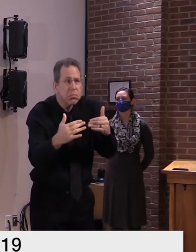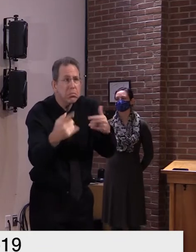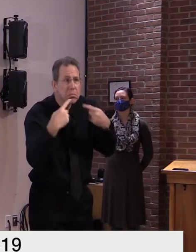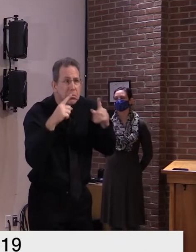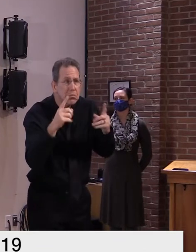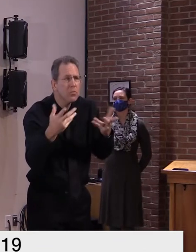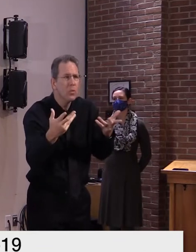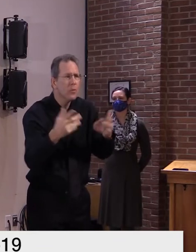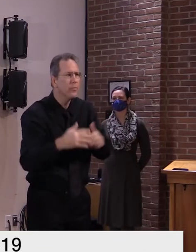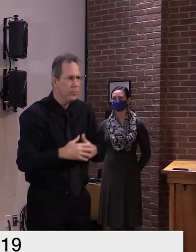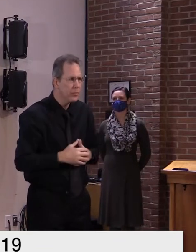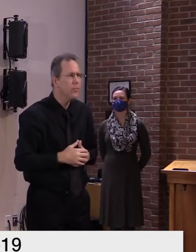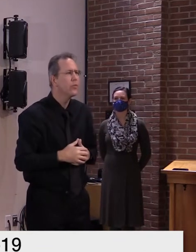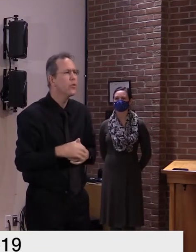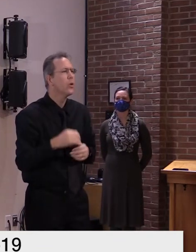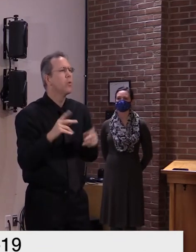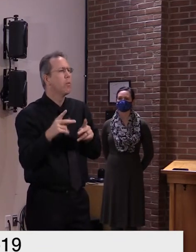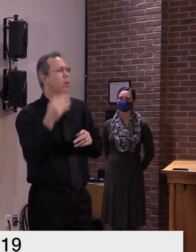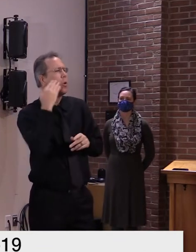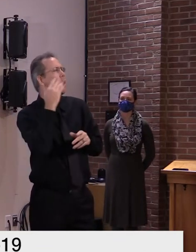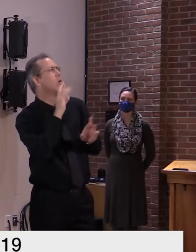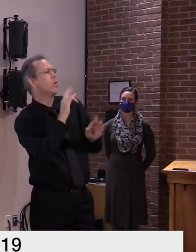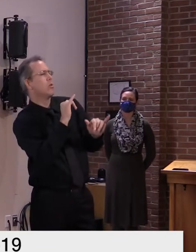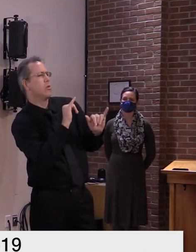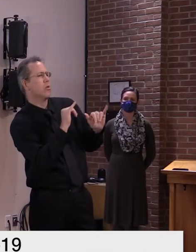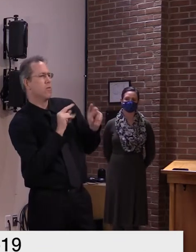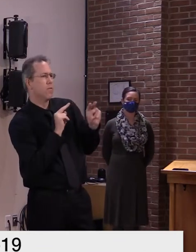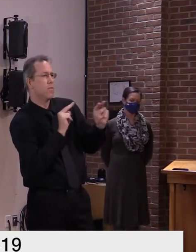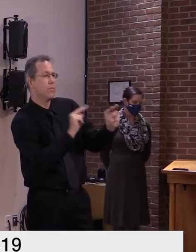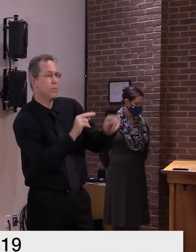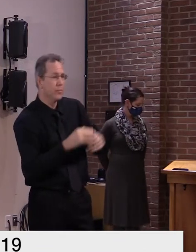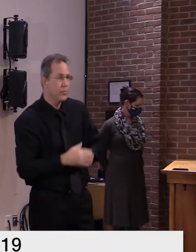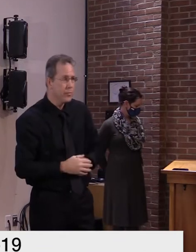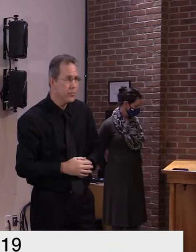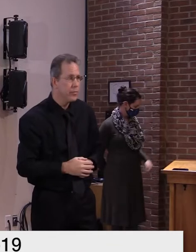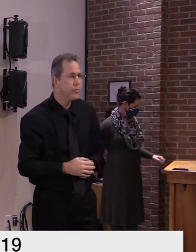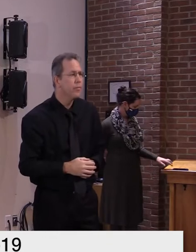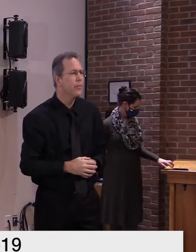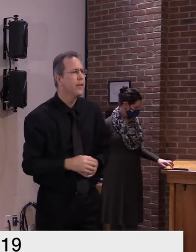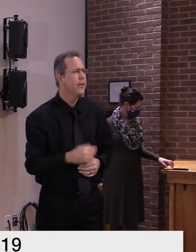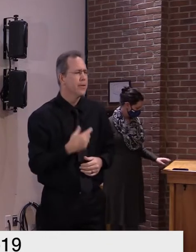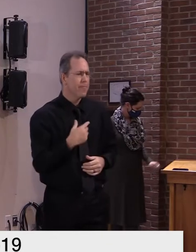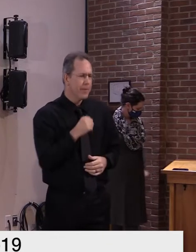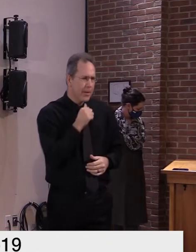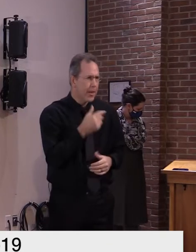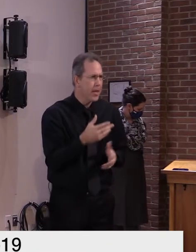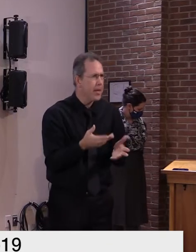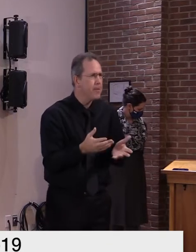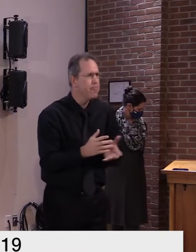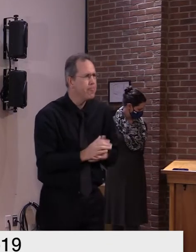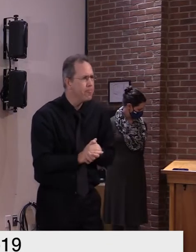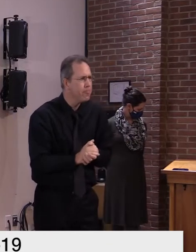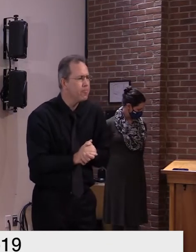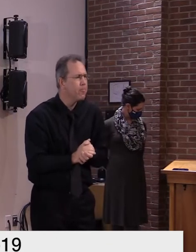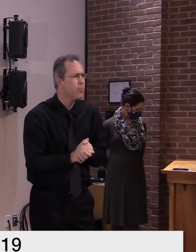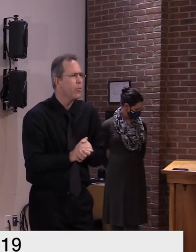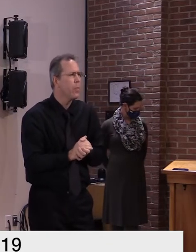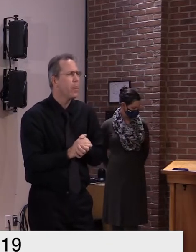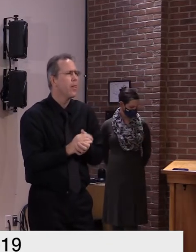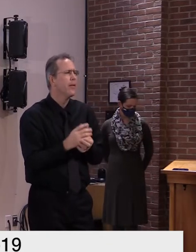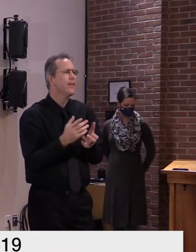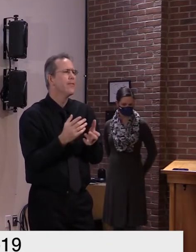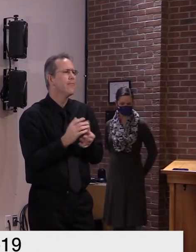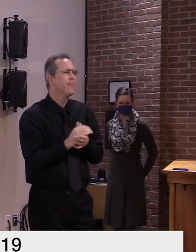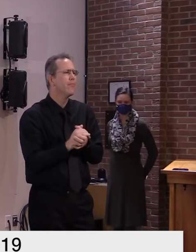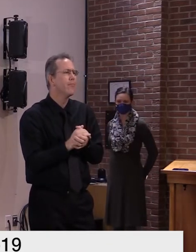that not every event occurs in the context of the trials so you need to